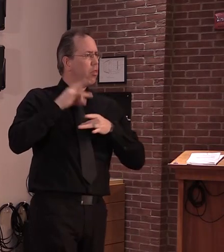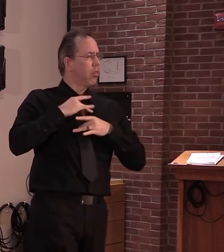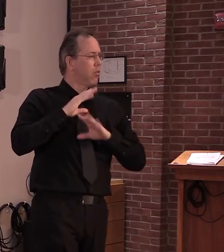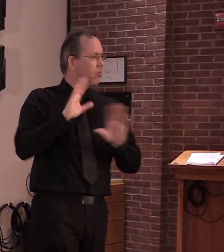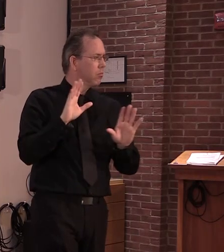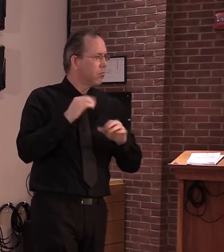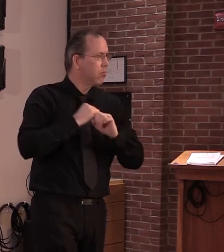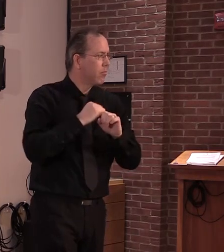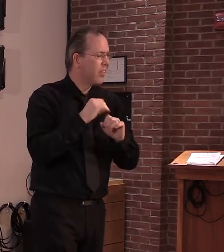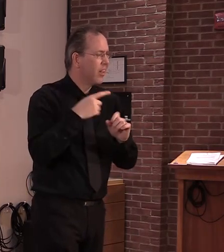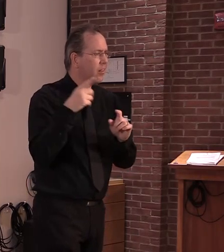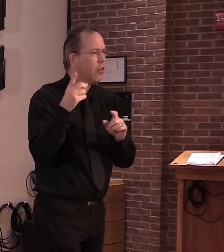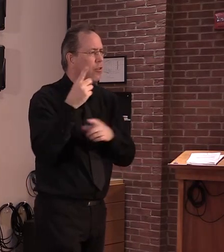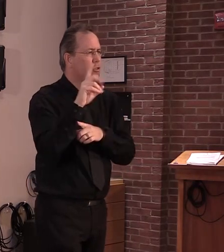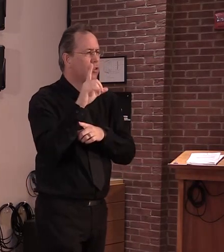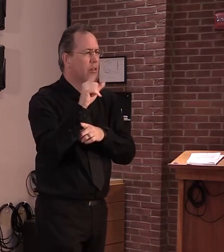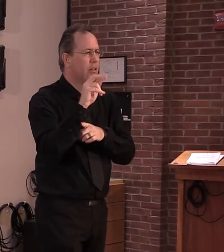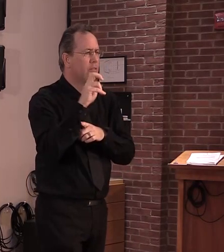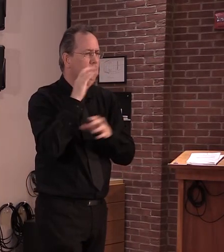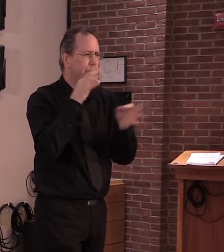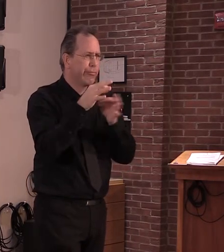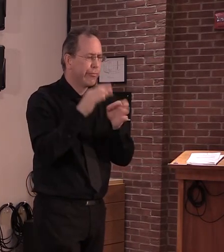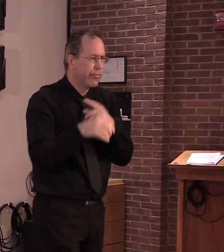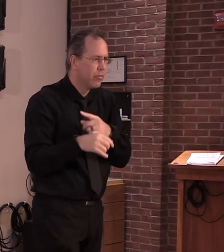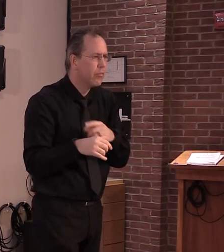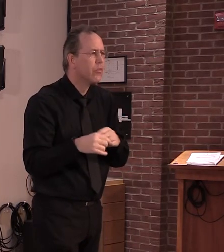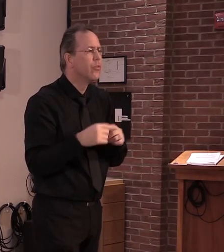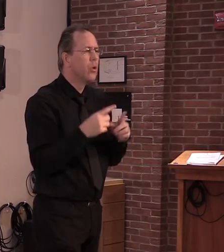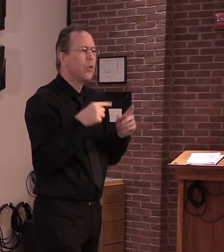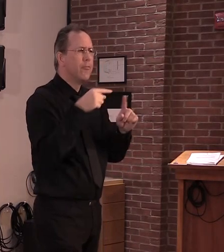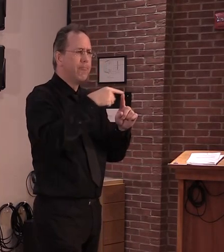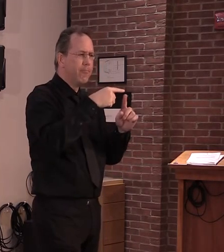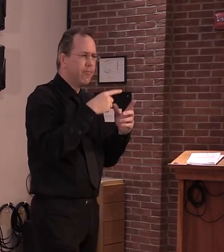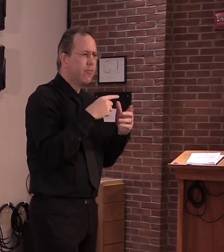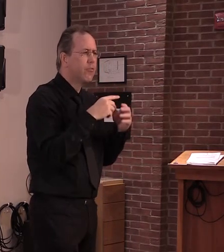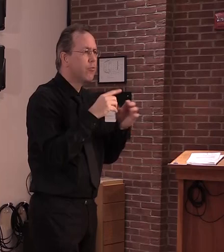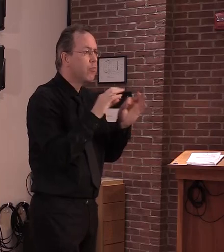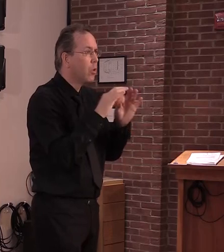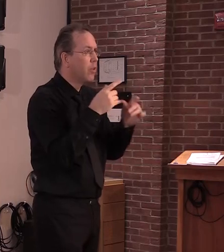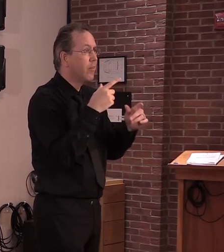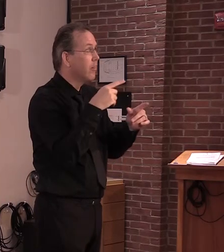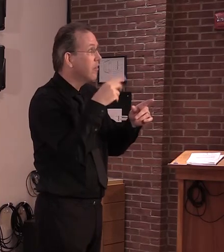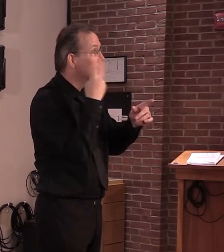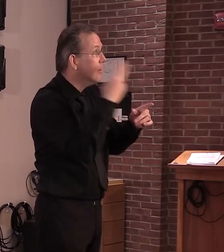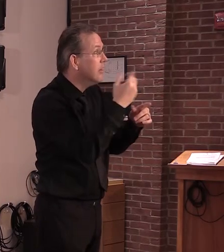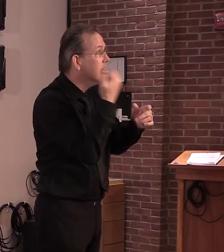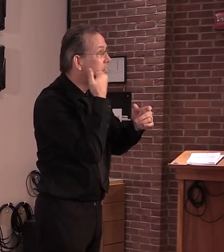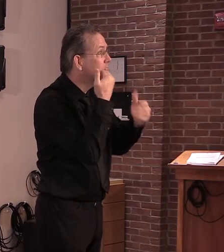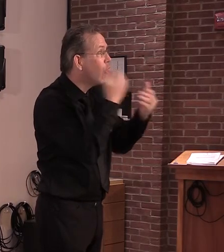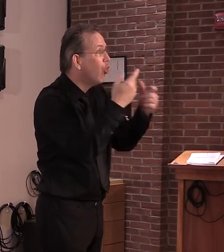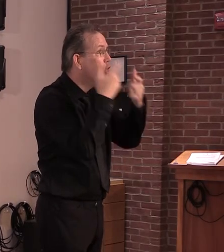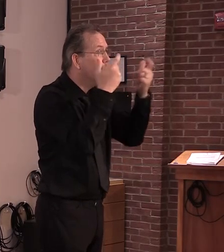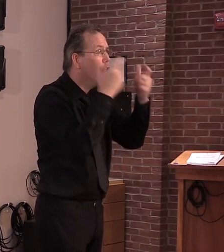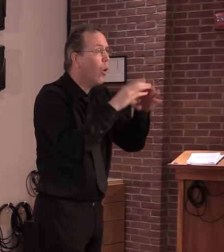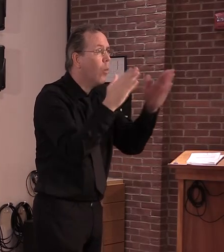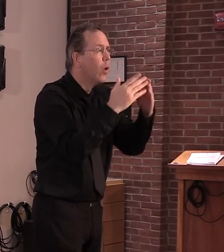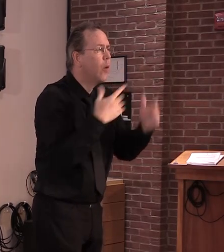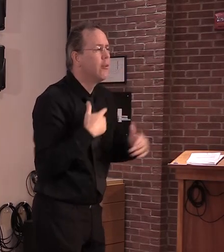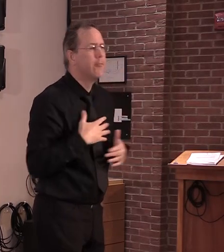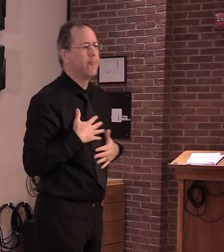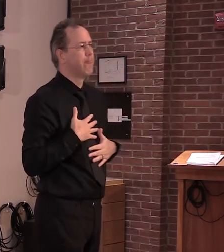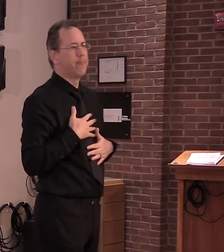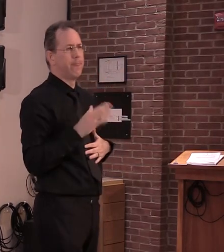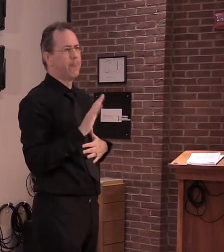question, we're not saying you have to open. We're just saying how you have to open. And how you have to open